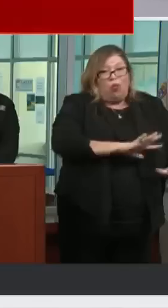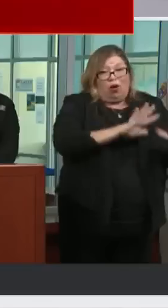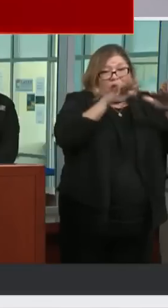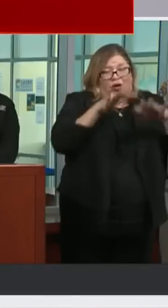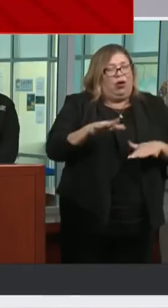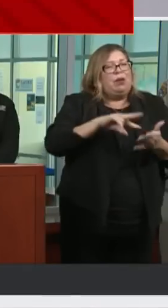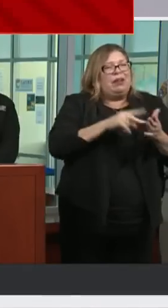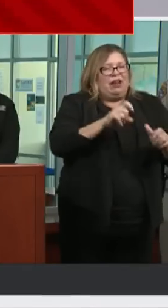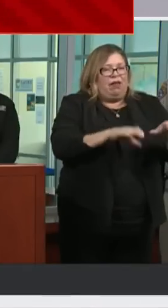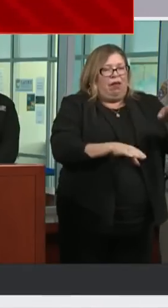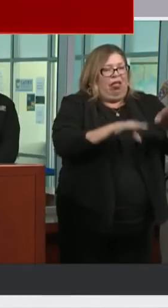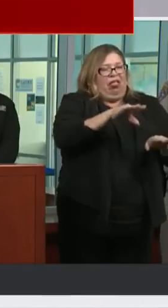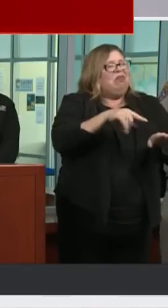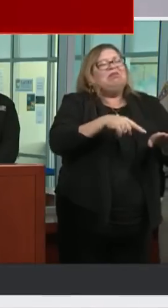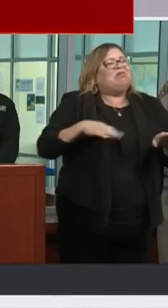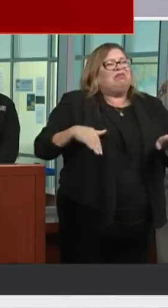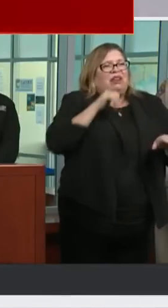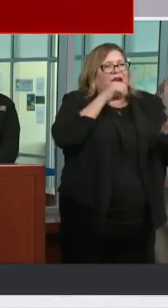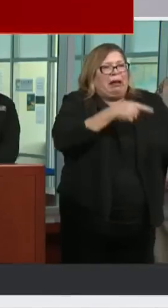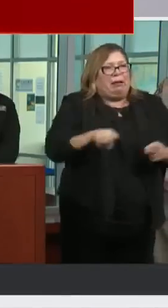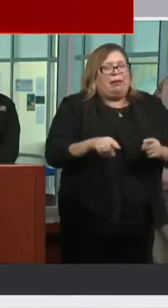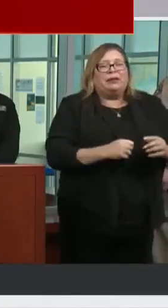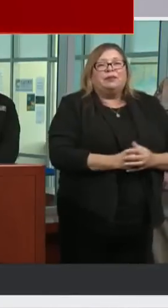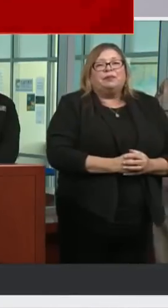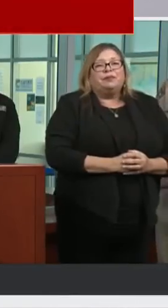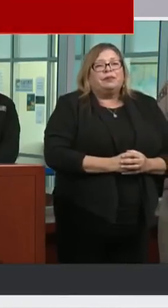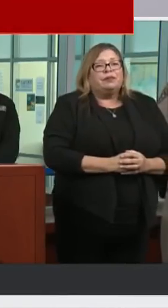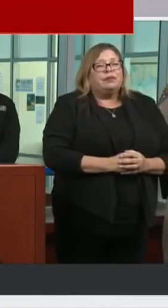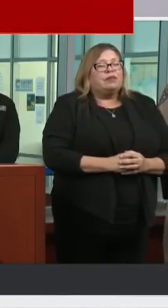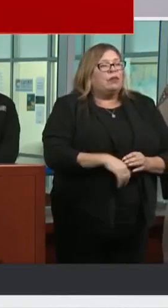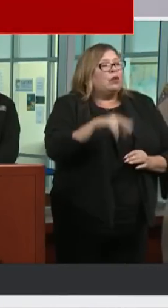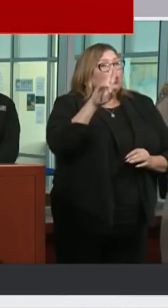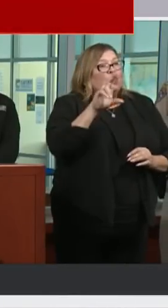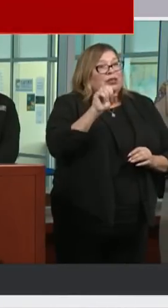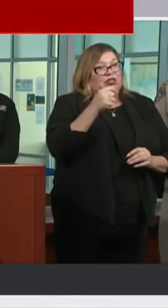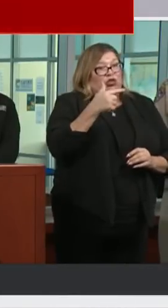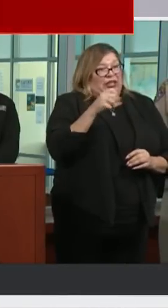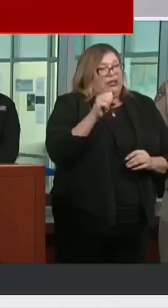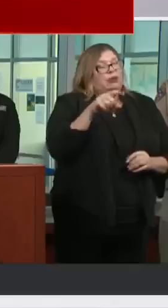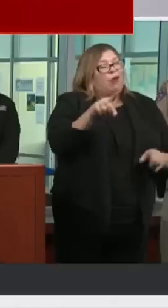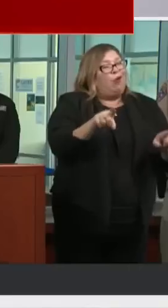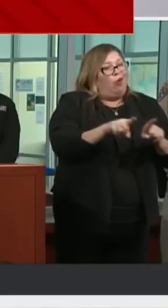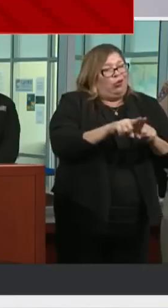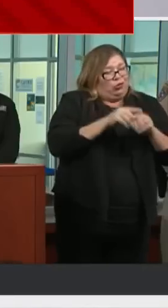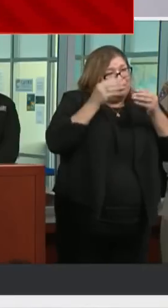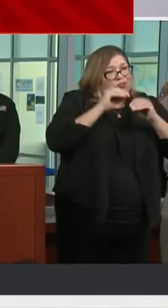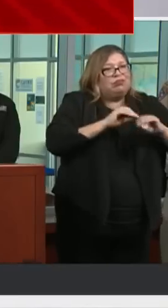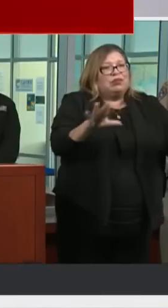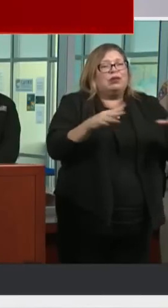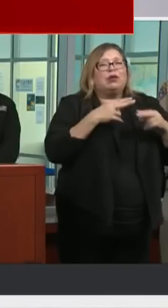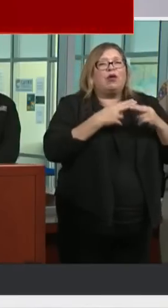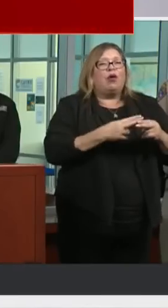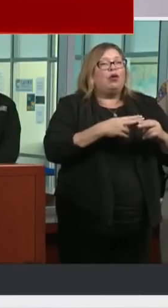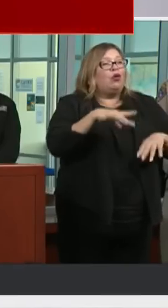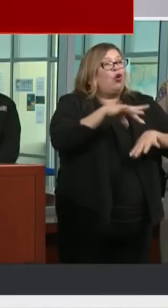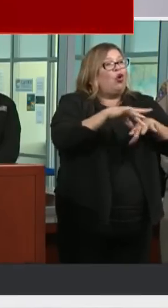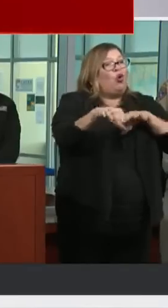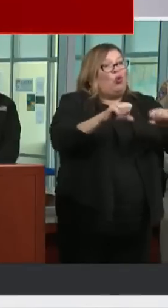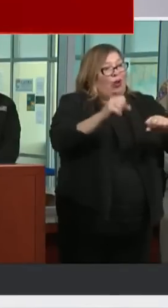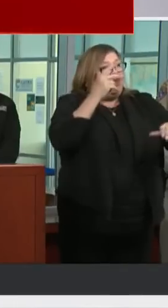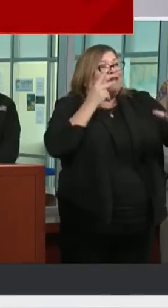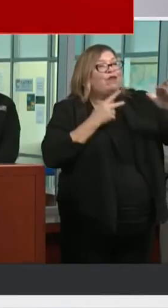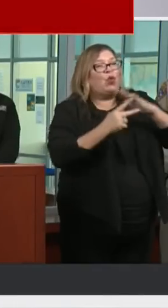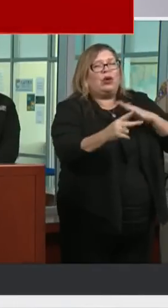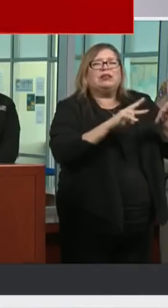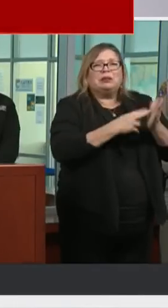I think that's about it. Oh, the USGS has also put out, this is very helpful, what they call an earthquake forecast, aftershock